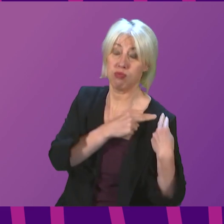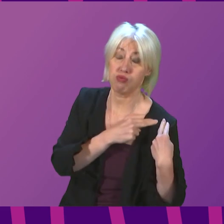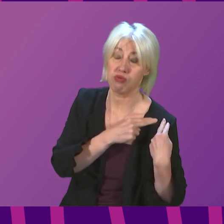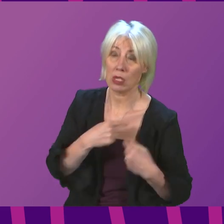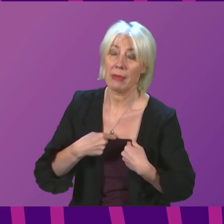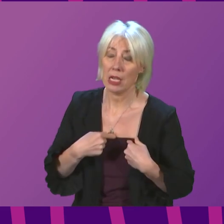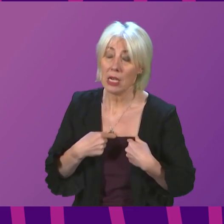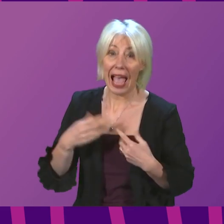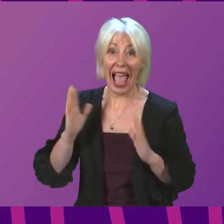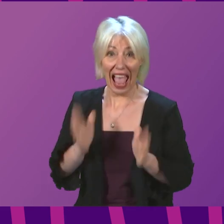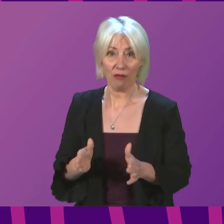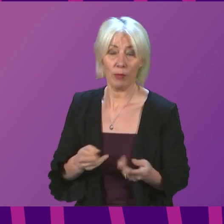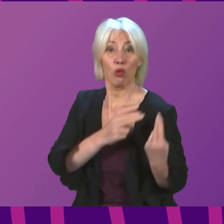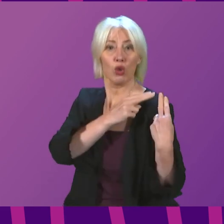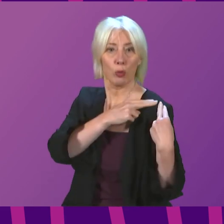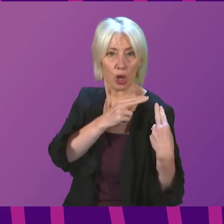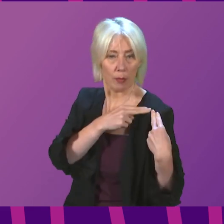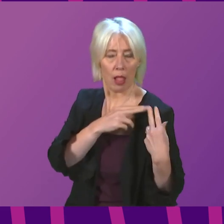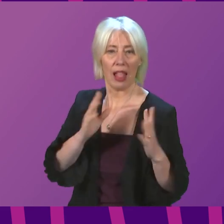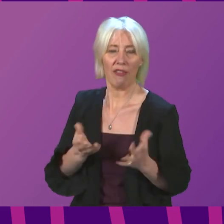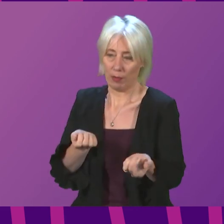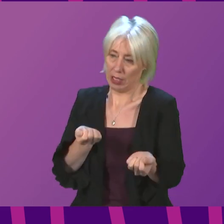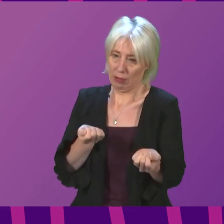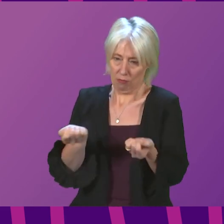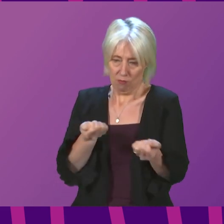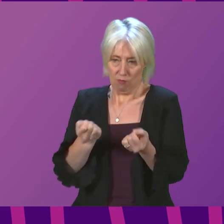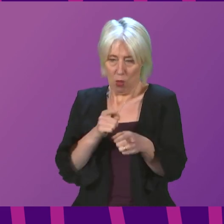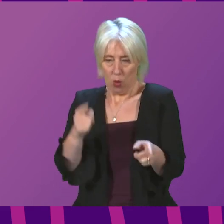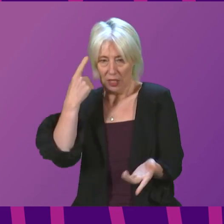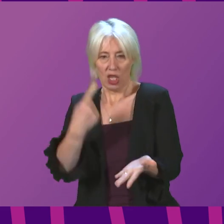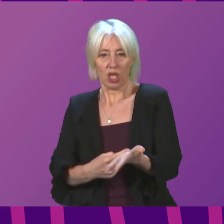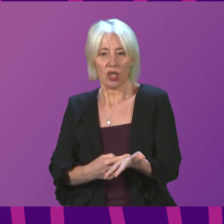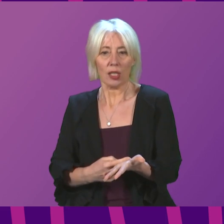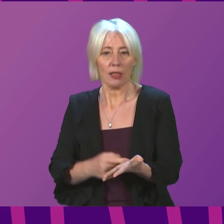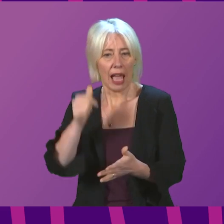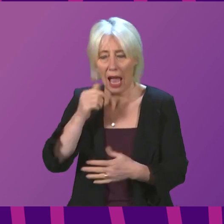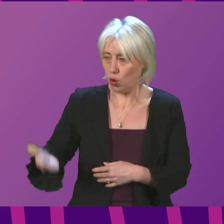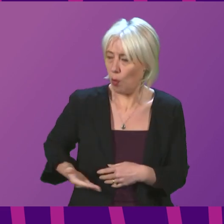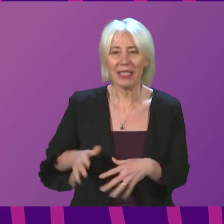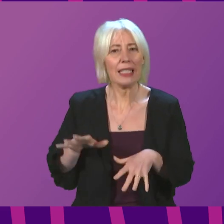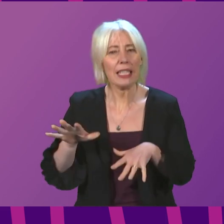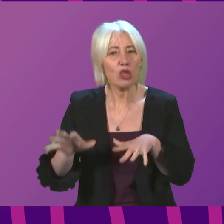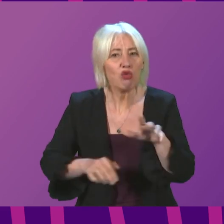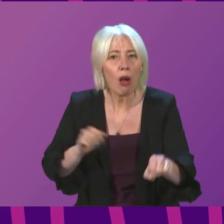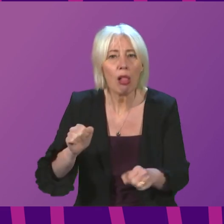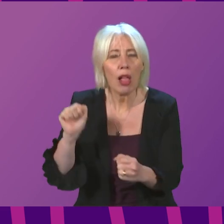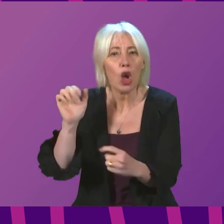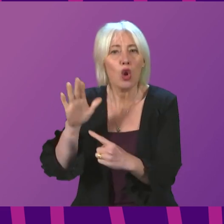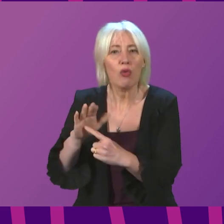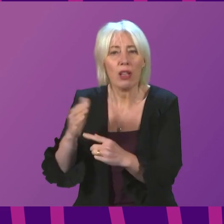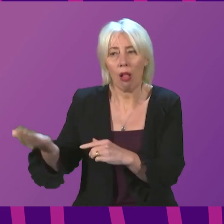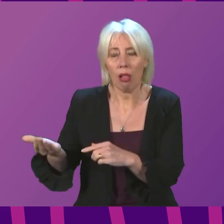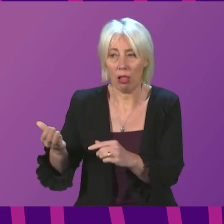as responsible and as measured in taking these decisions as possible. I know that critical services are struggling with staff